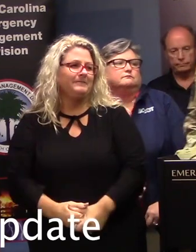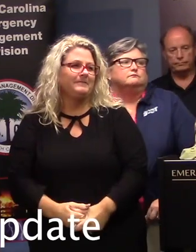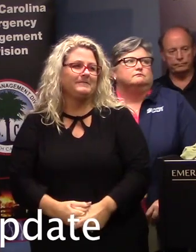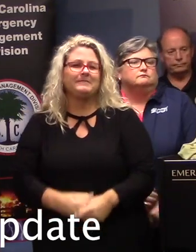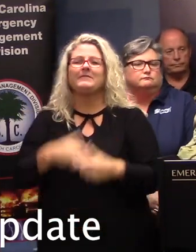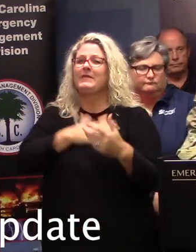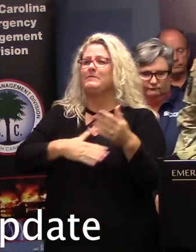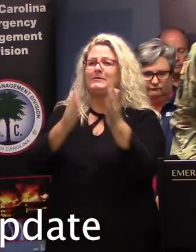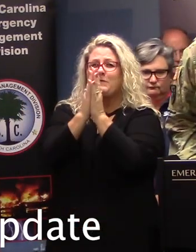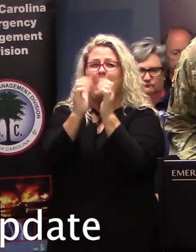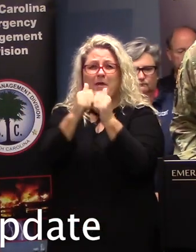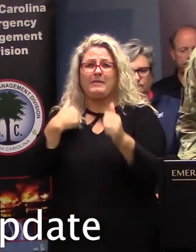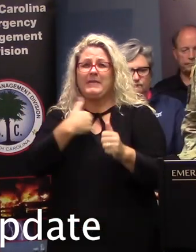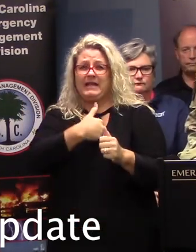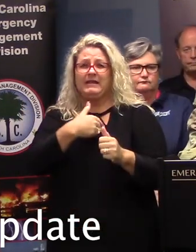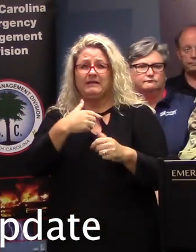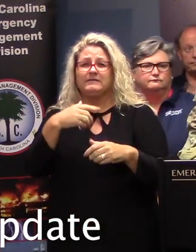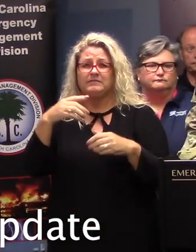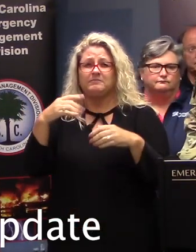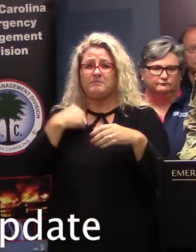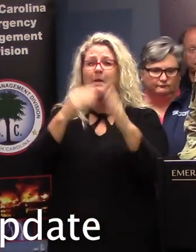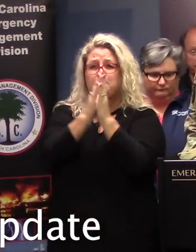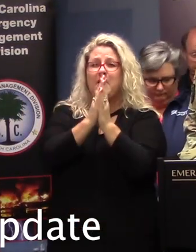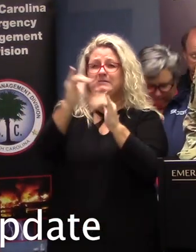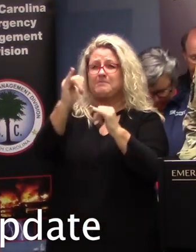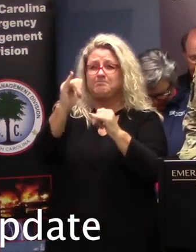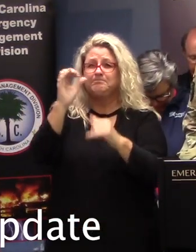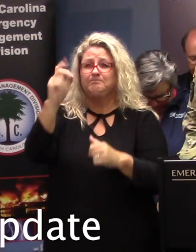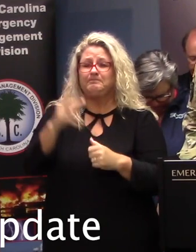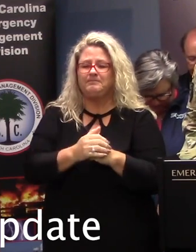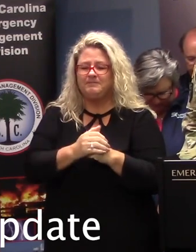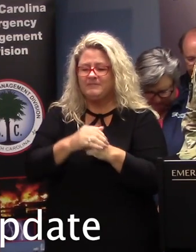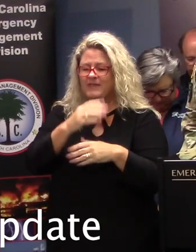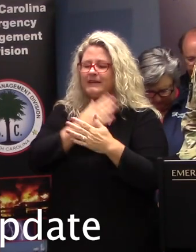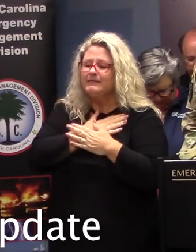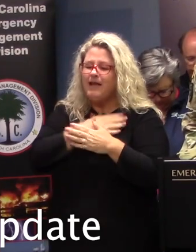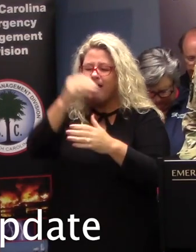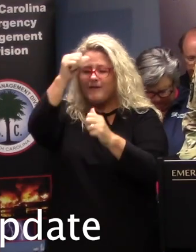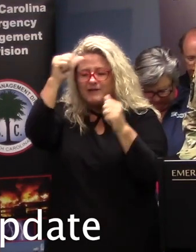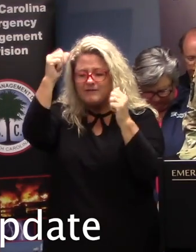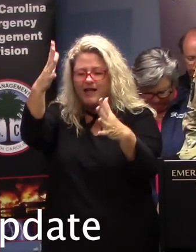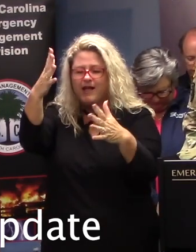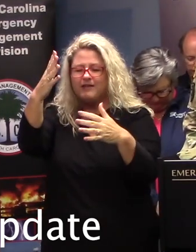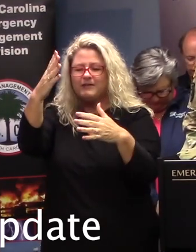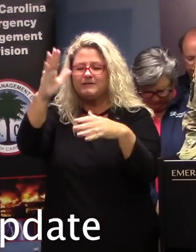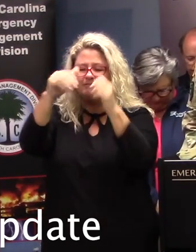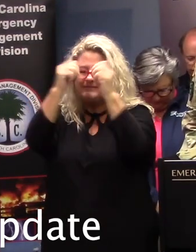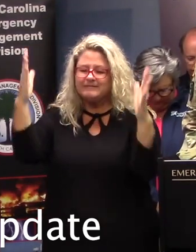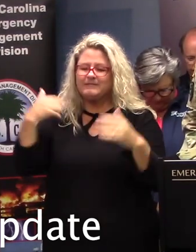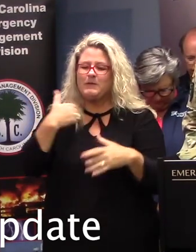If you would pray with me in your tradition of worship, I pray in mine. Dear Heavenly Father, as we stand here today,